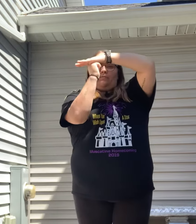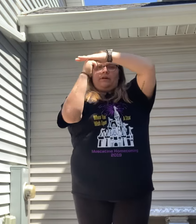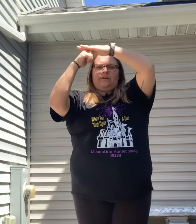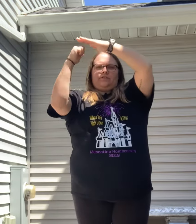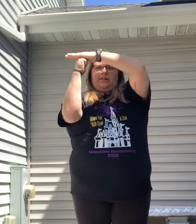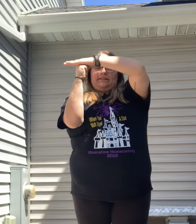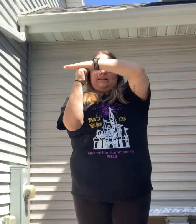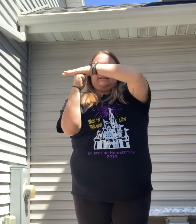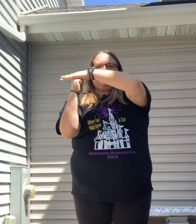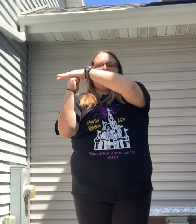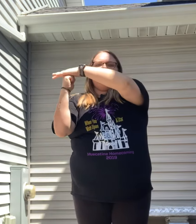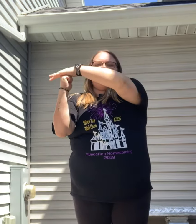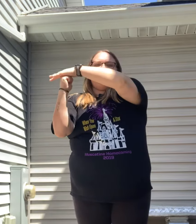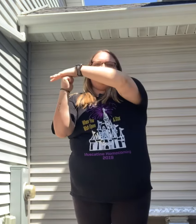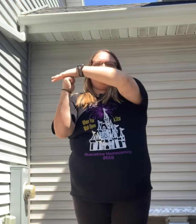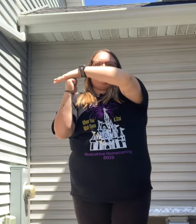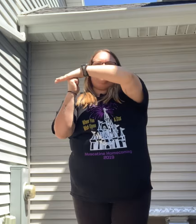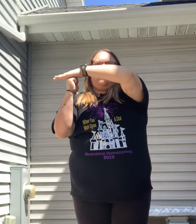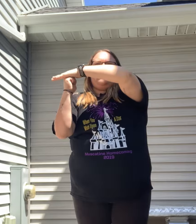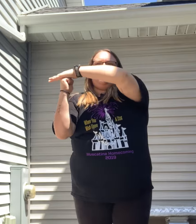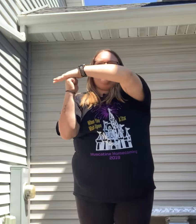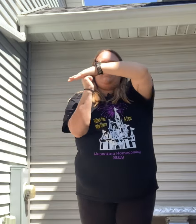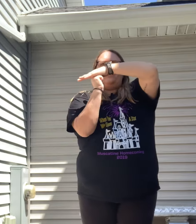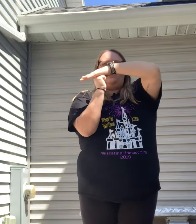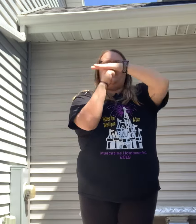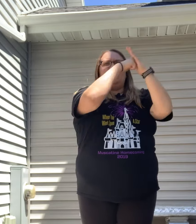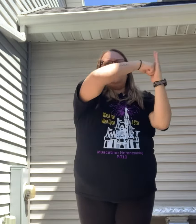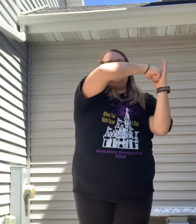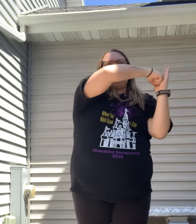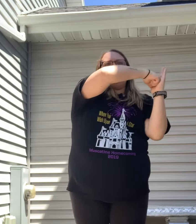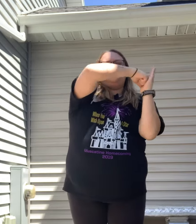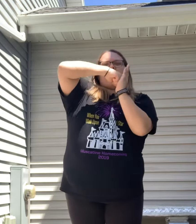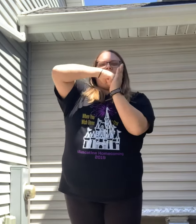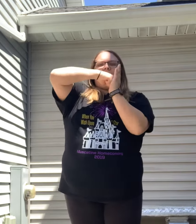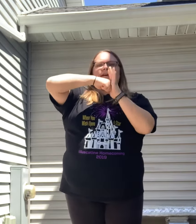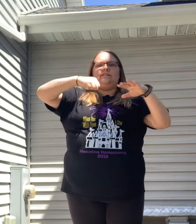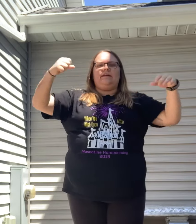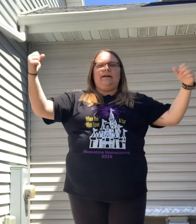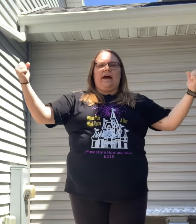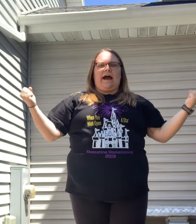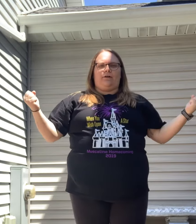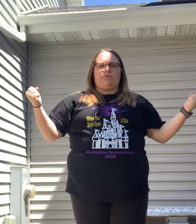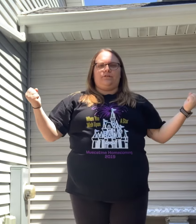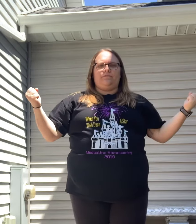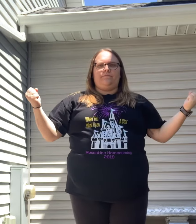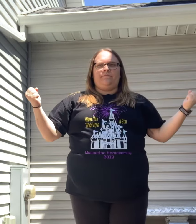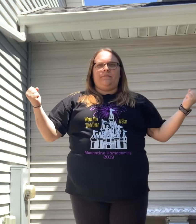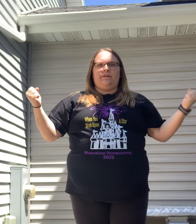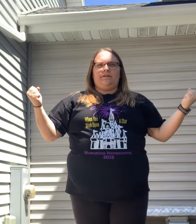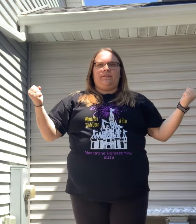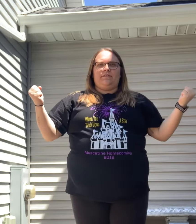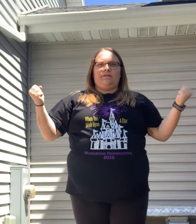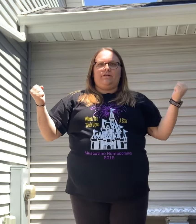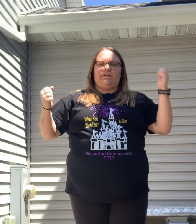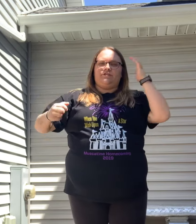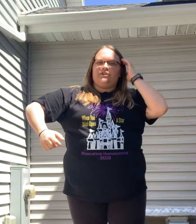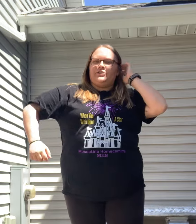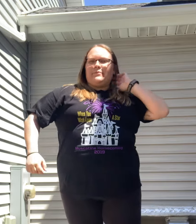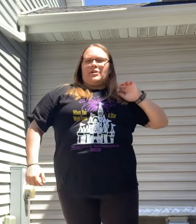so you like this bring it to the right boom shake it out good so let's do that part